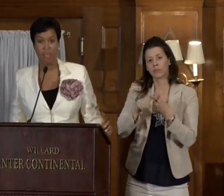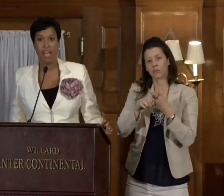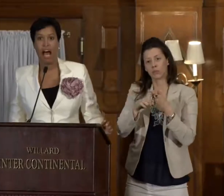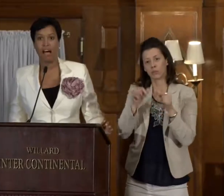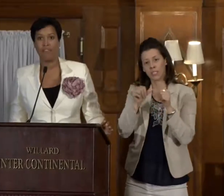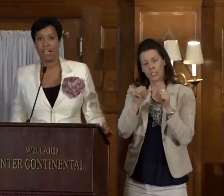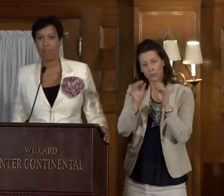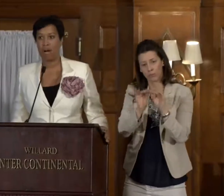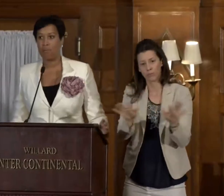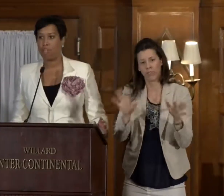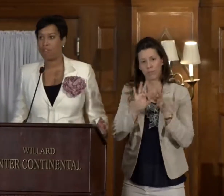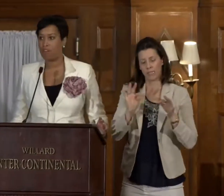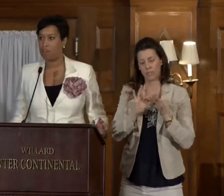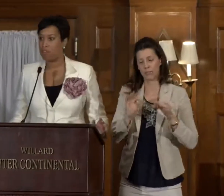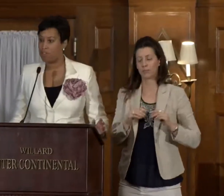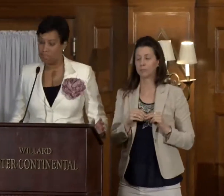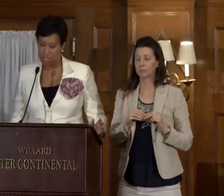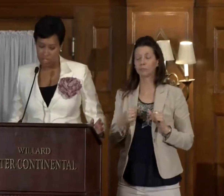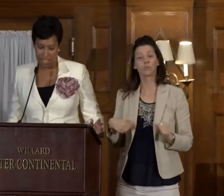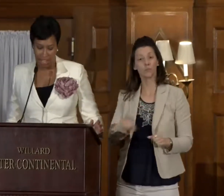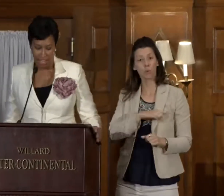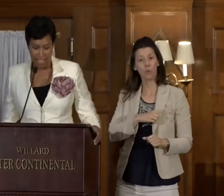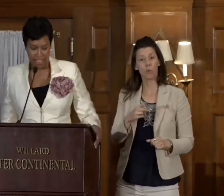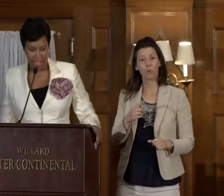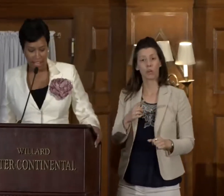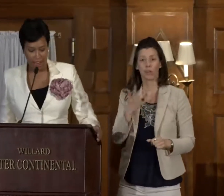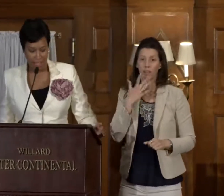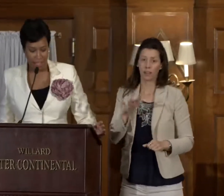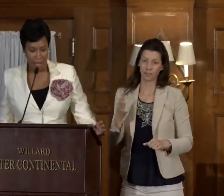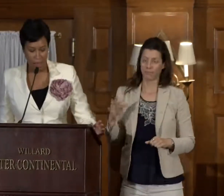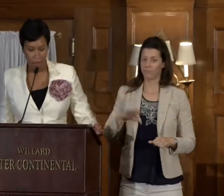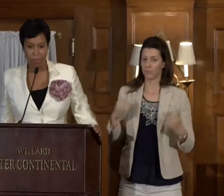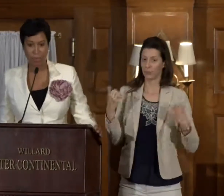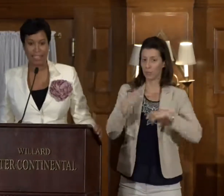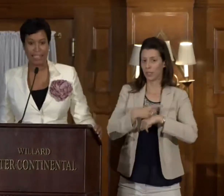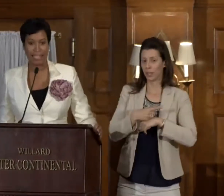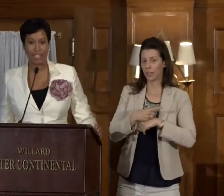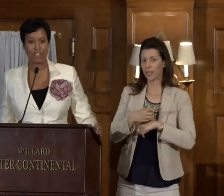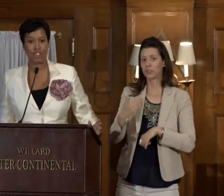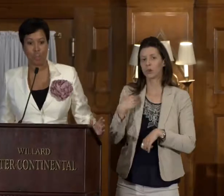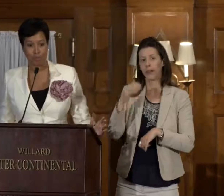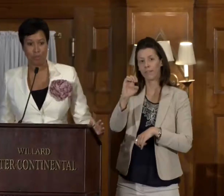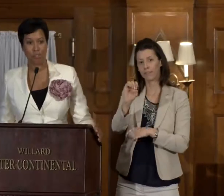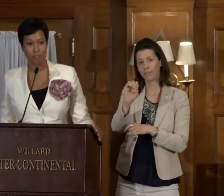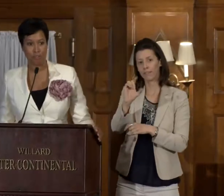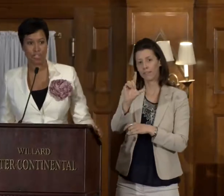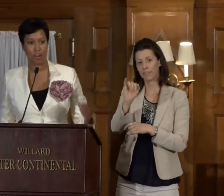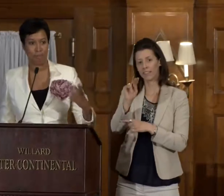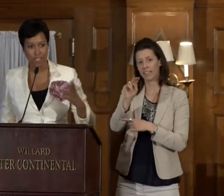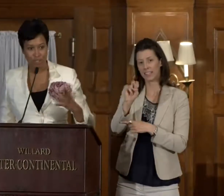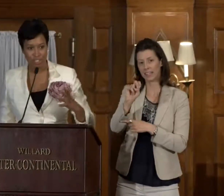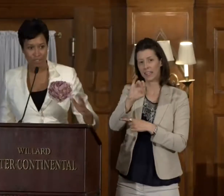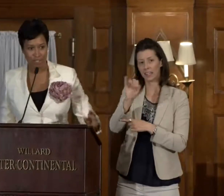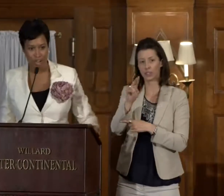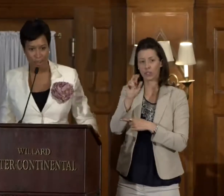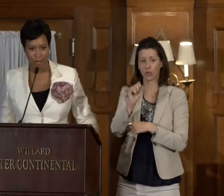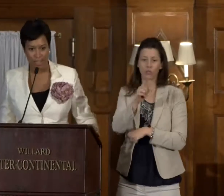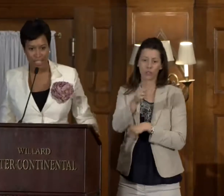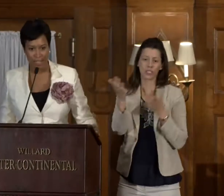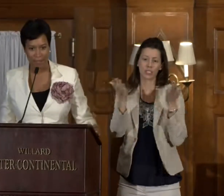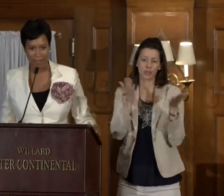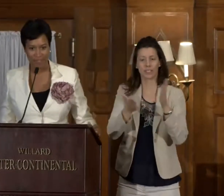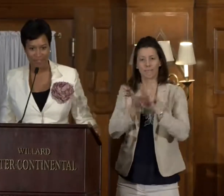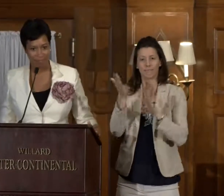spread. That's why we are very privileged today to have the incomparable Elaine Jones serve as our mistress of